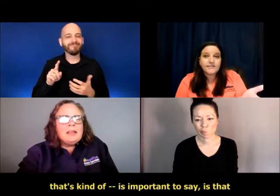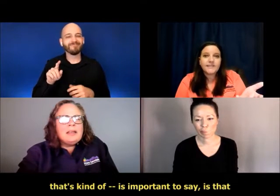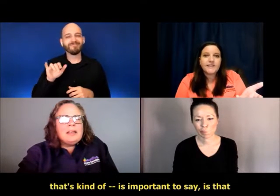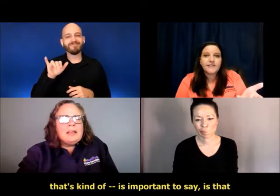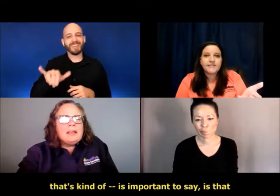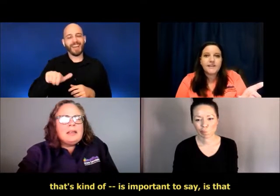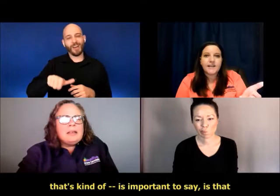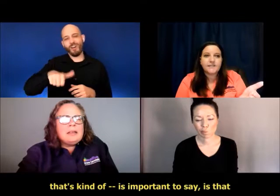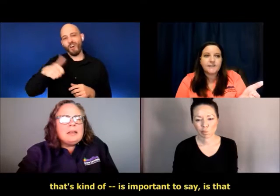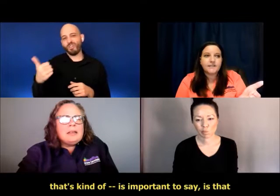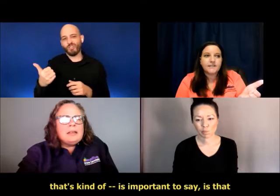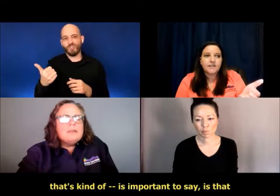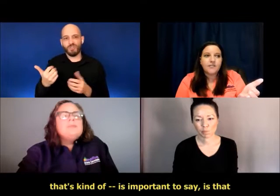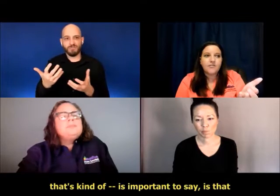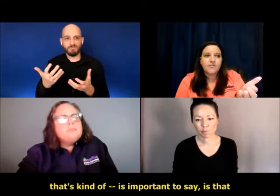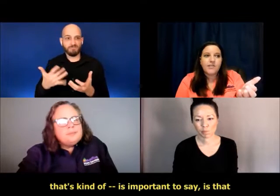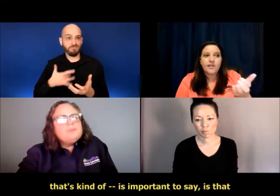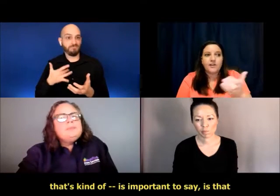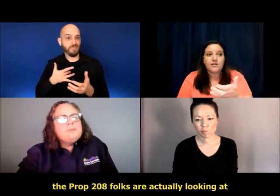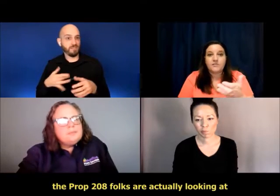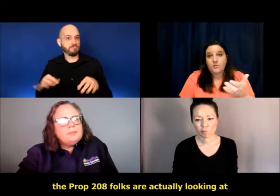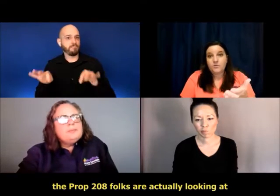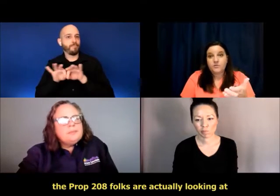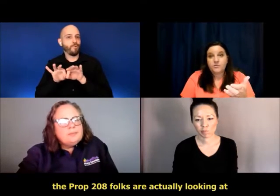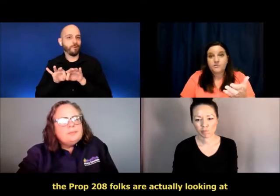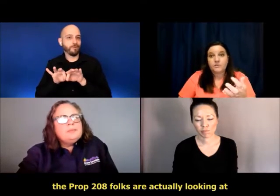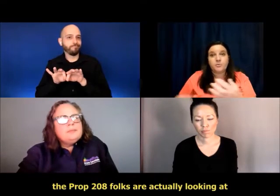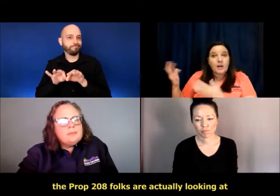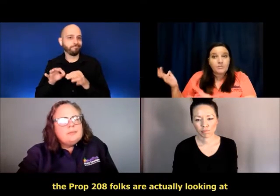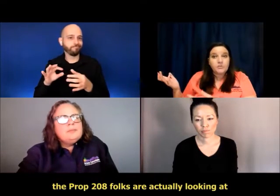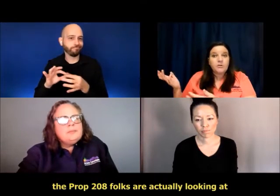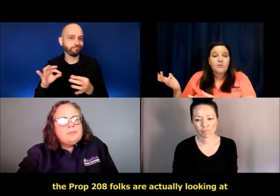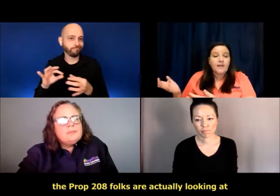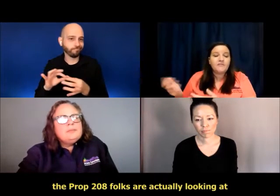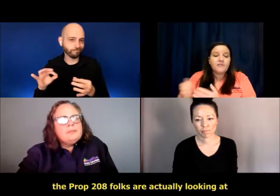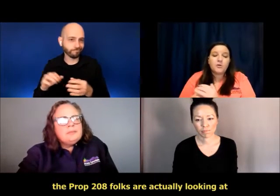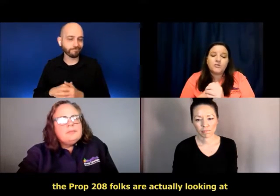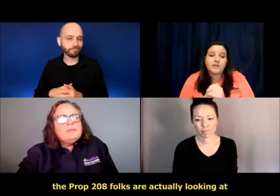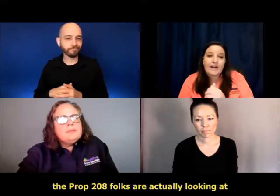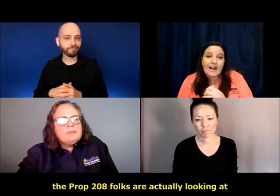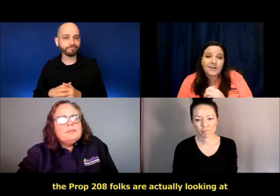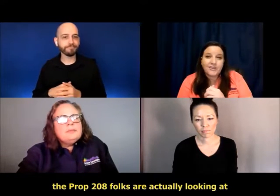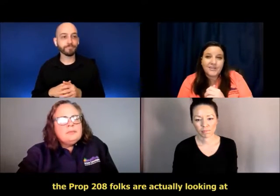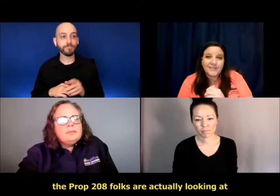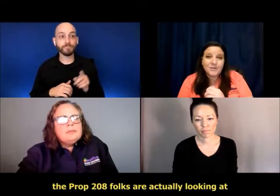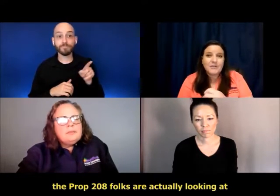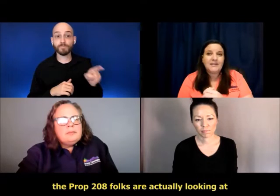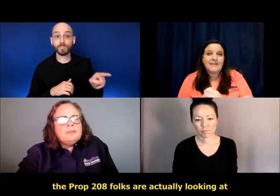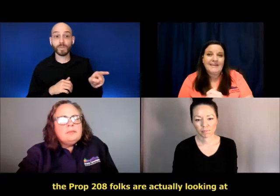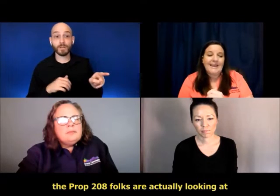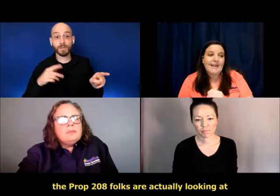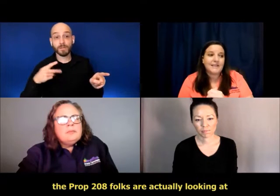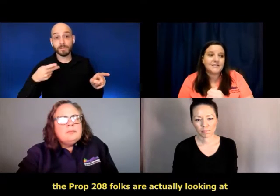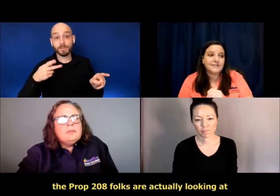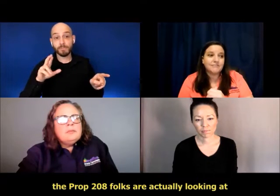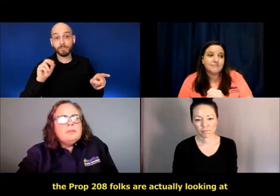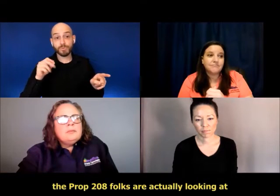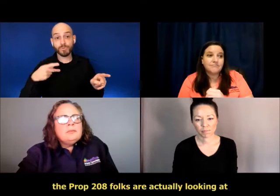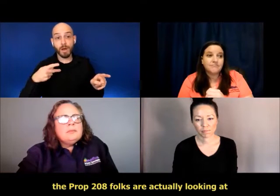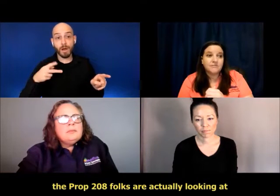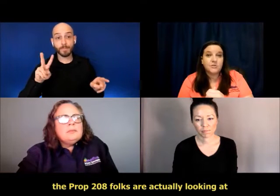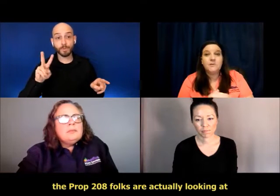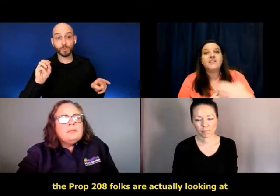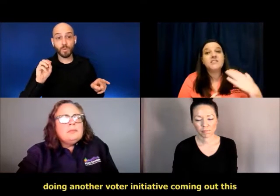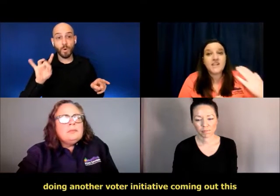important to say is that there, those, the Prop 208 folks are actually looking at